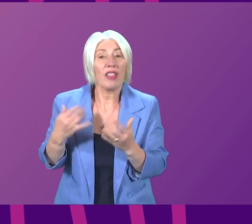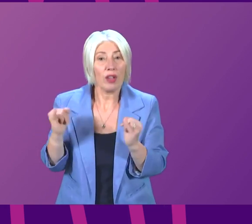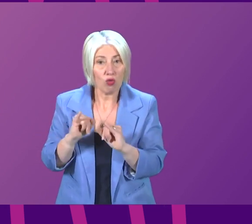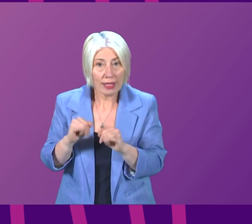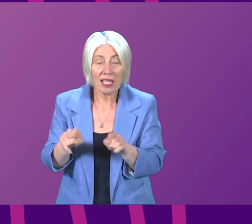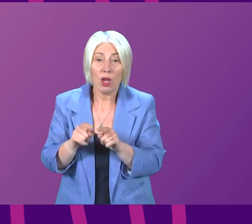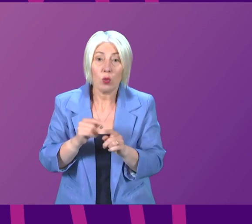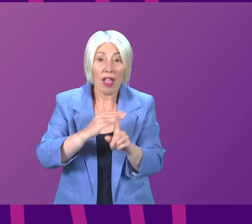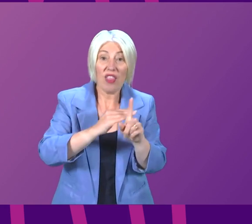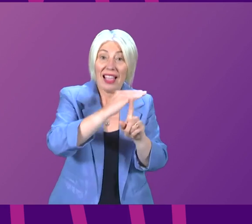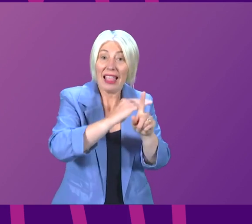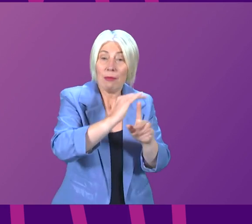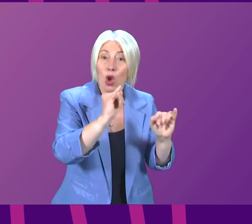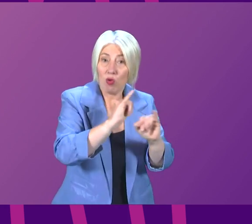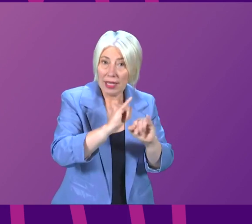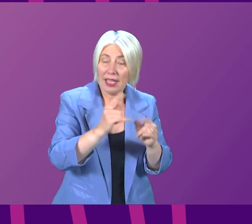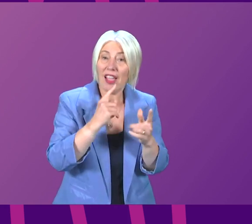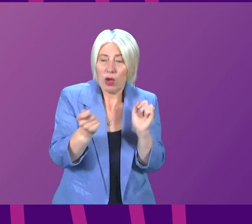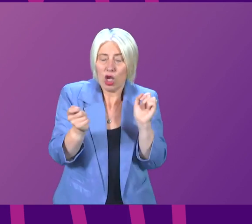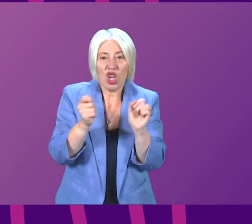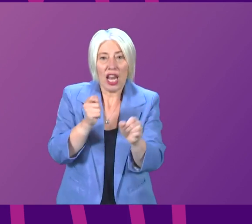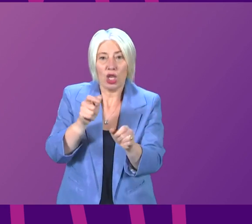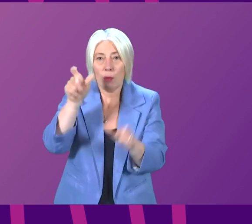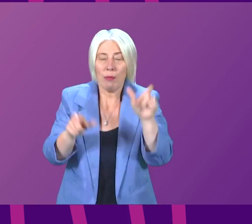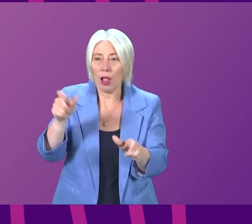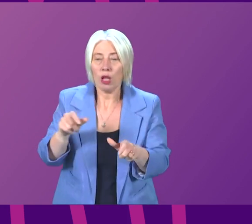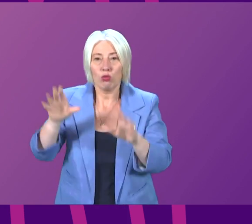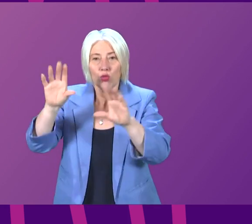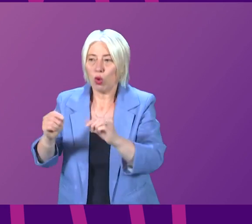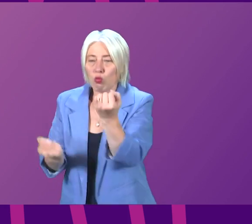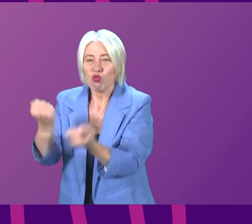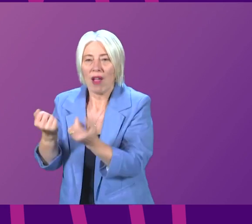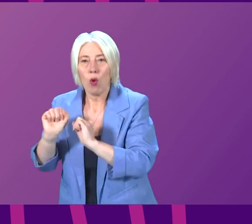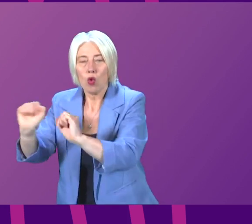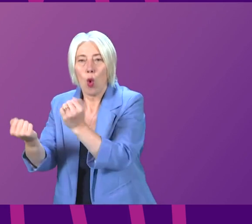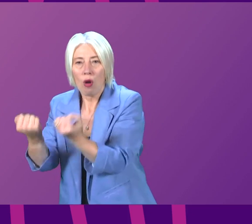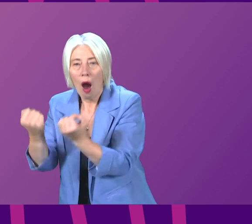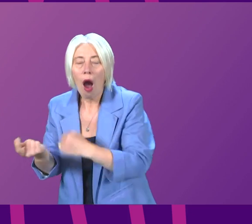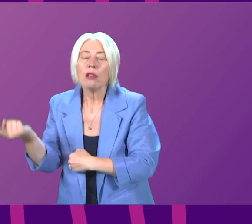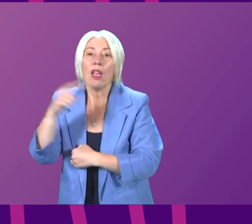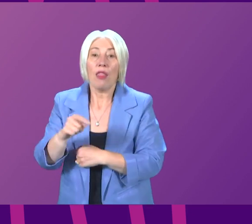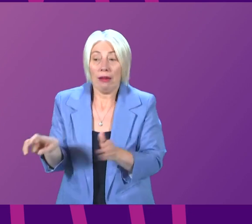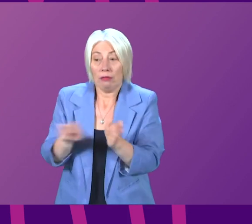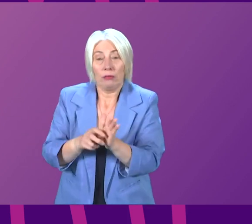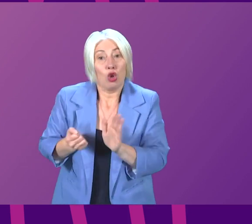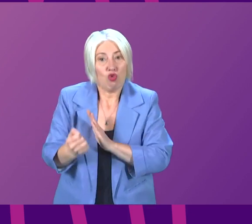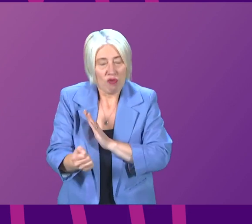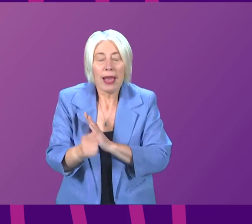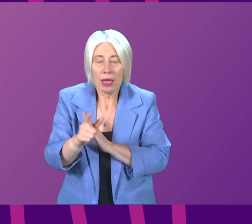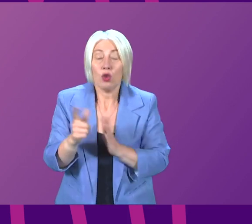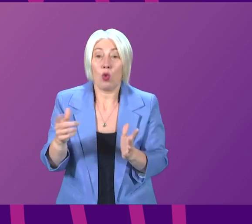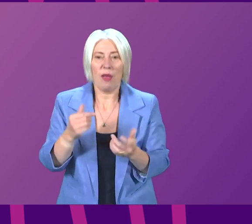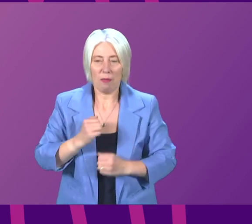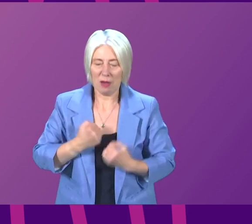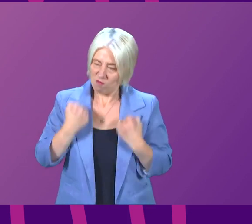also the climate crisis, if we can change that pattern of behaviour, get people out of vehicles and into our railways. So I would push the First Minister to be